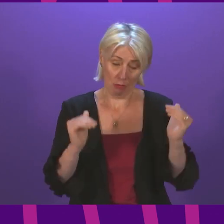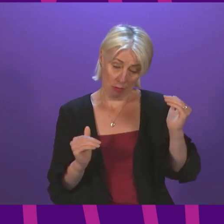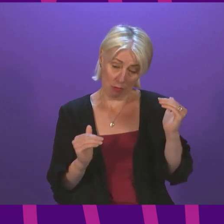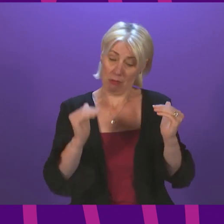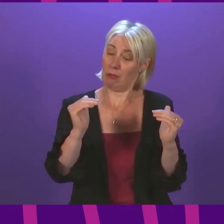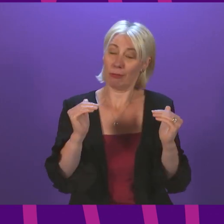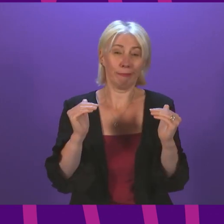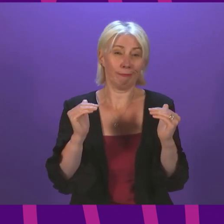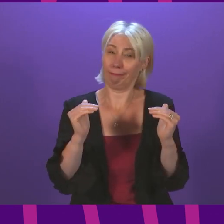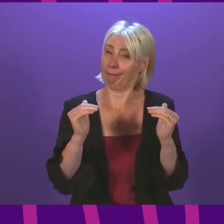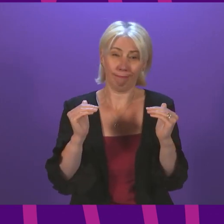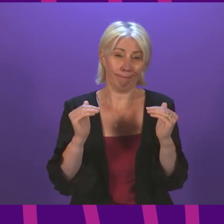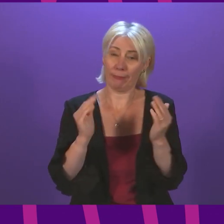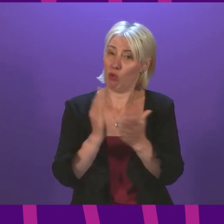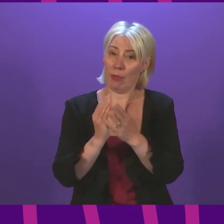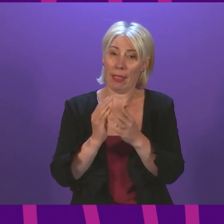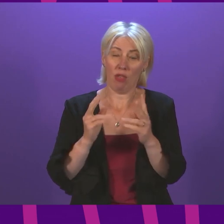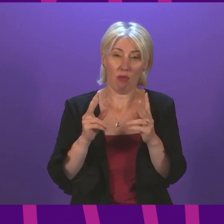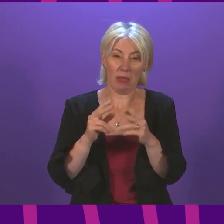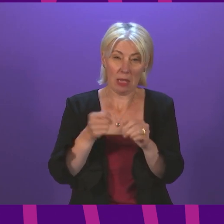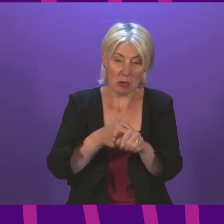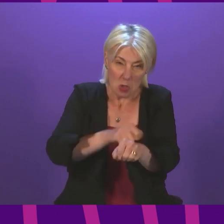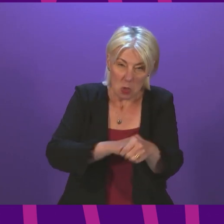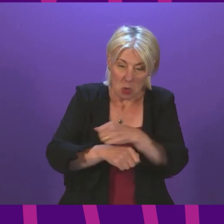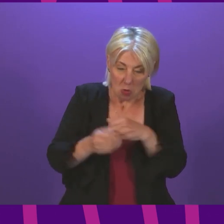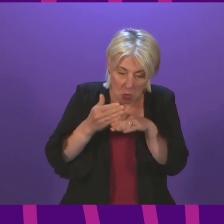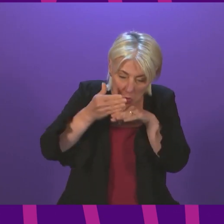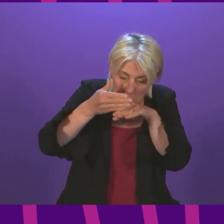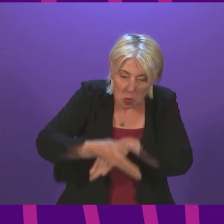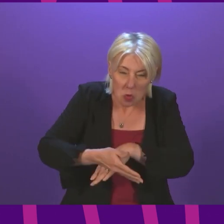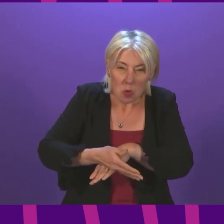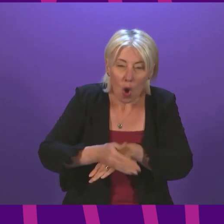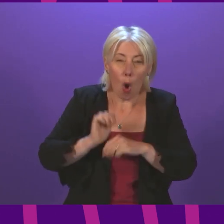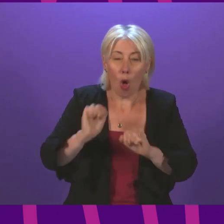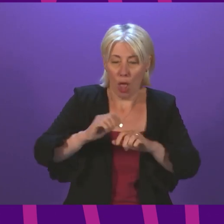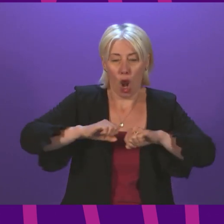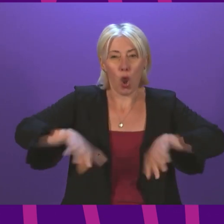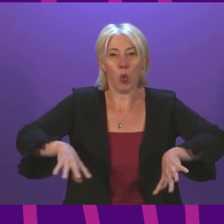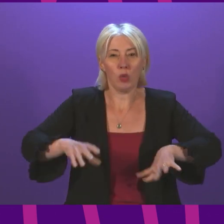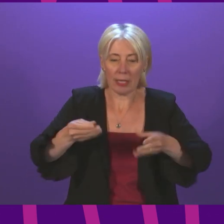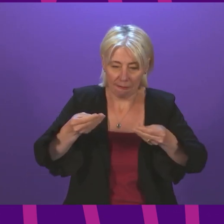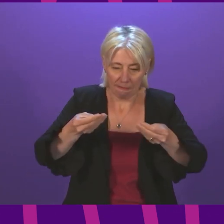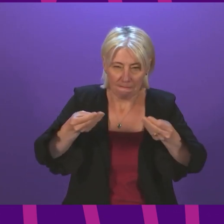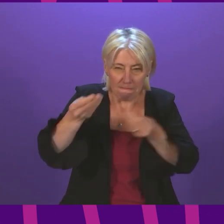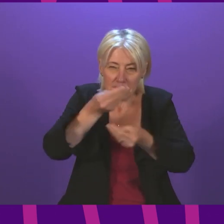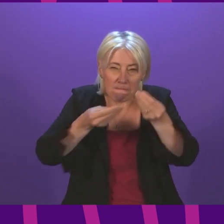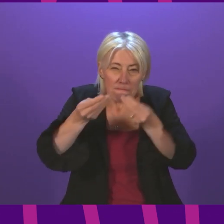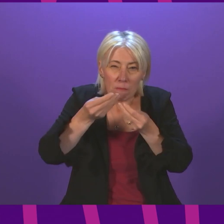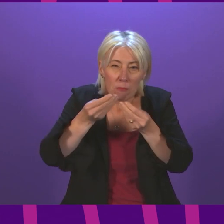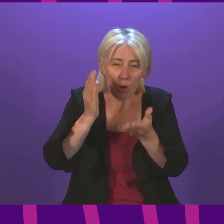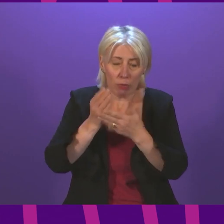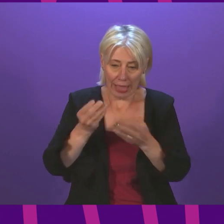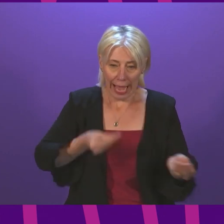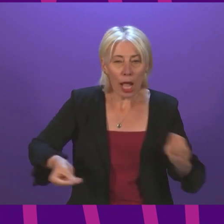they are doubling down on a losing formula that makes no economic